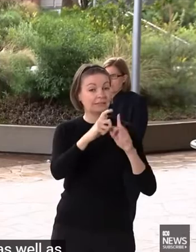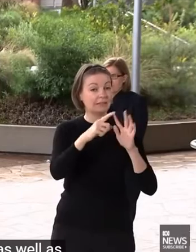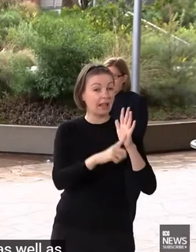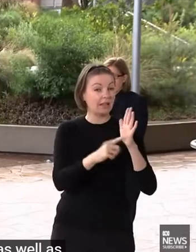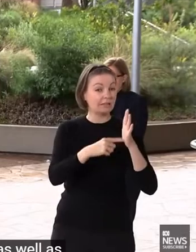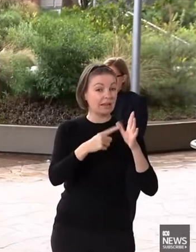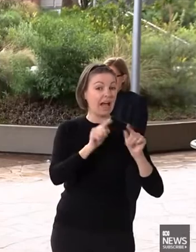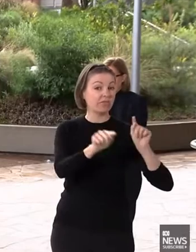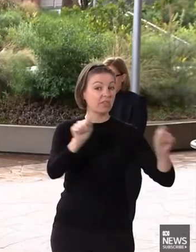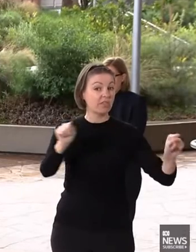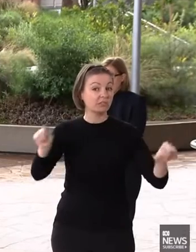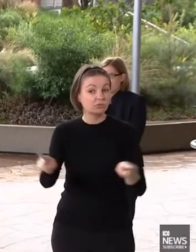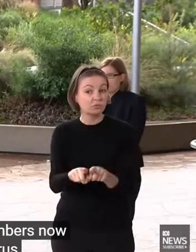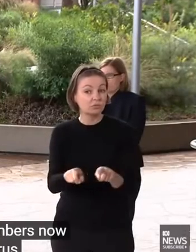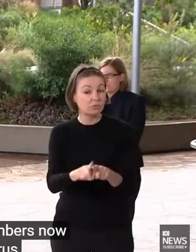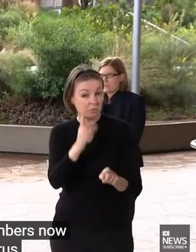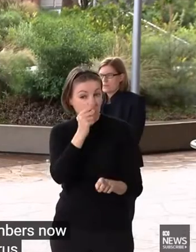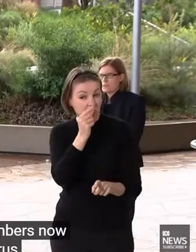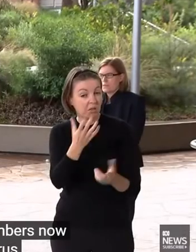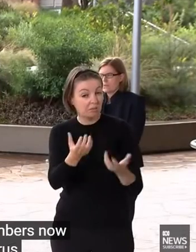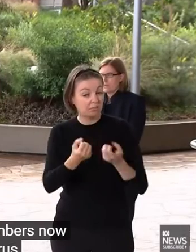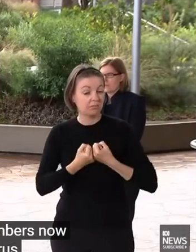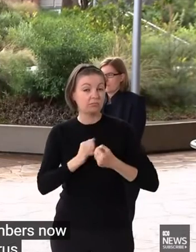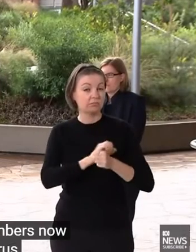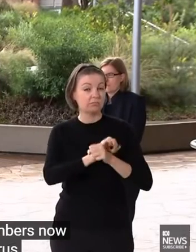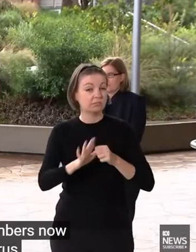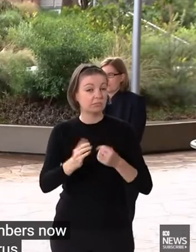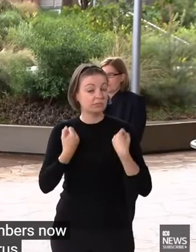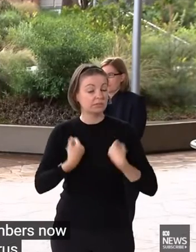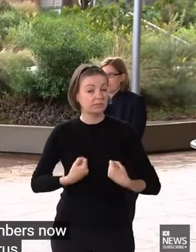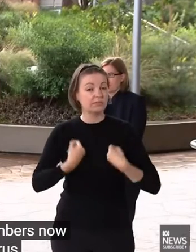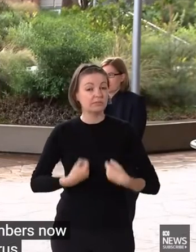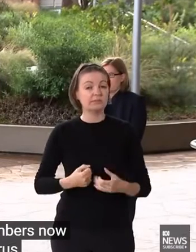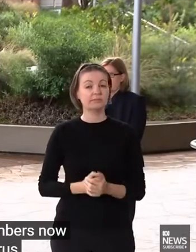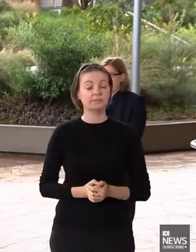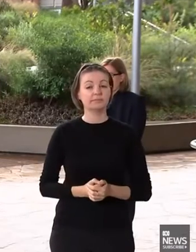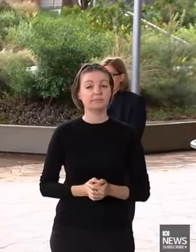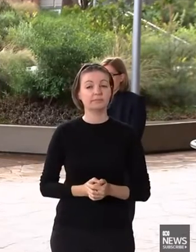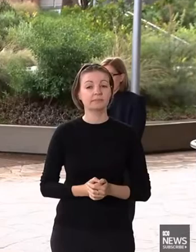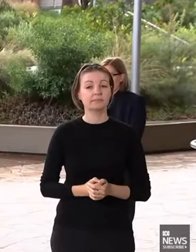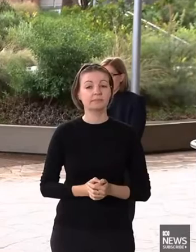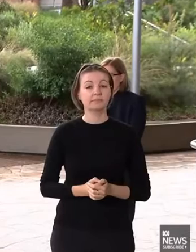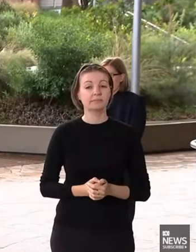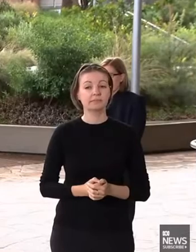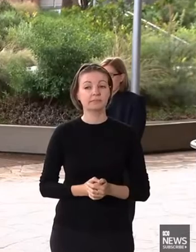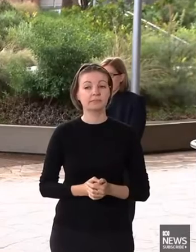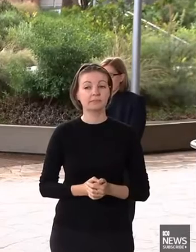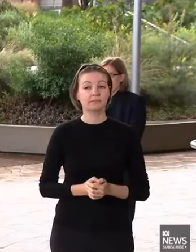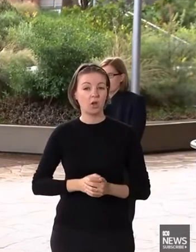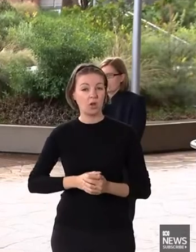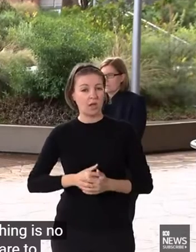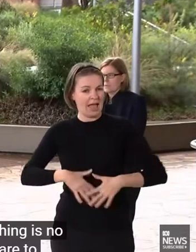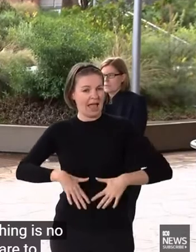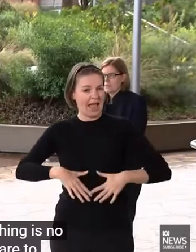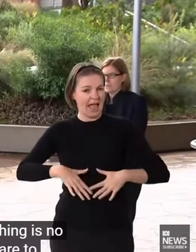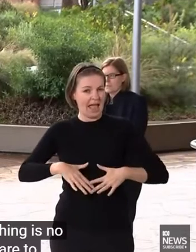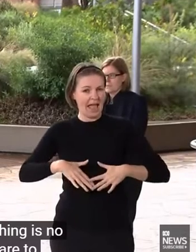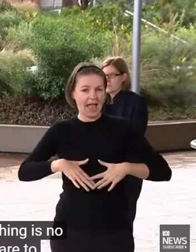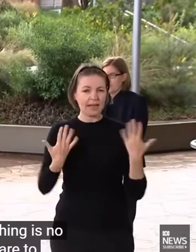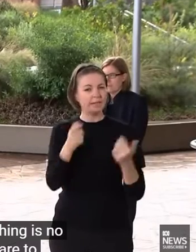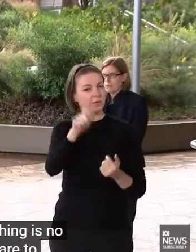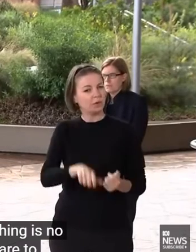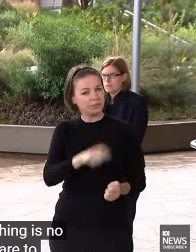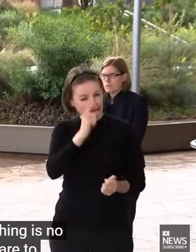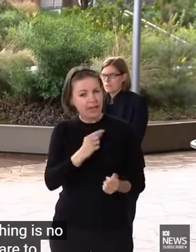So what is important then is no matter where you are, to understand that you are not sheltered from this virus, unless you